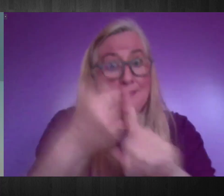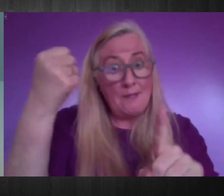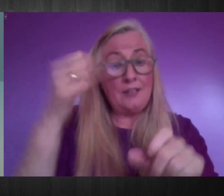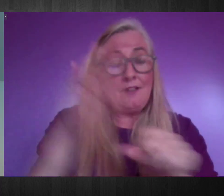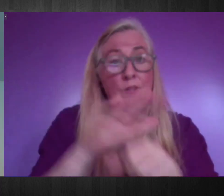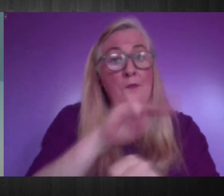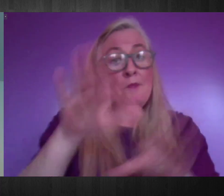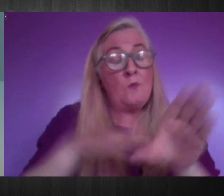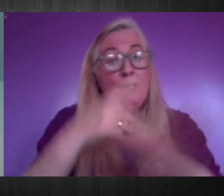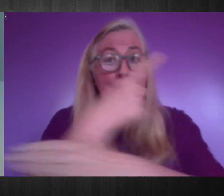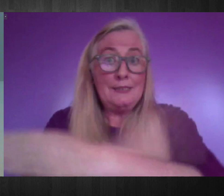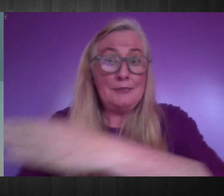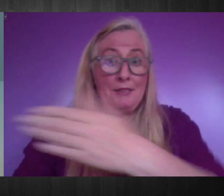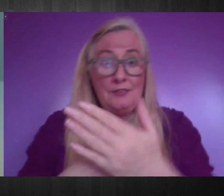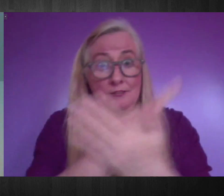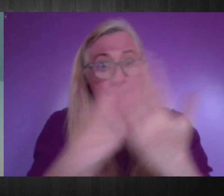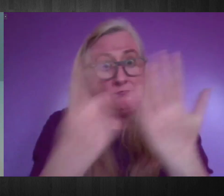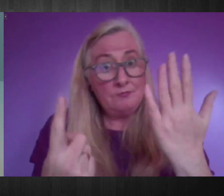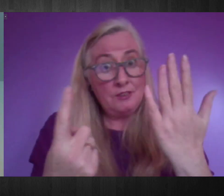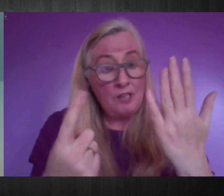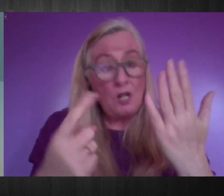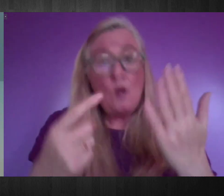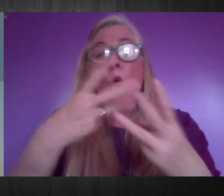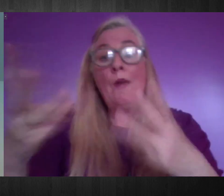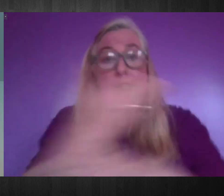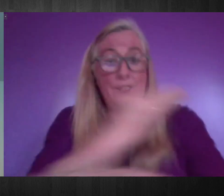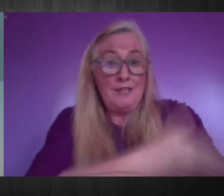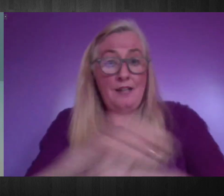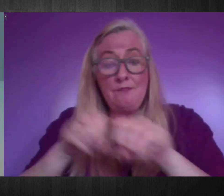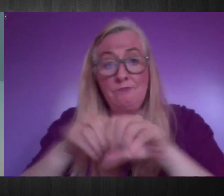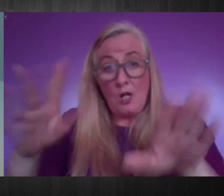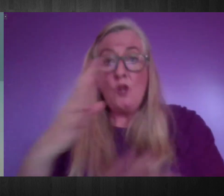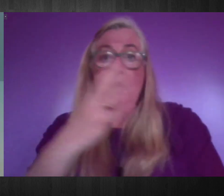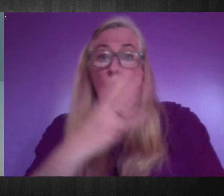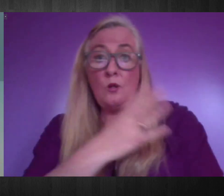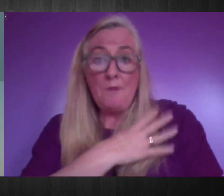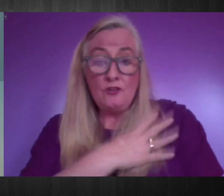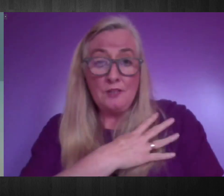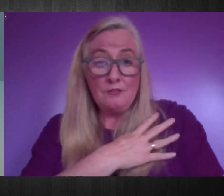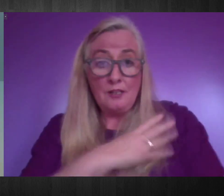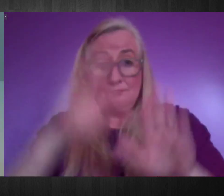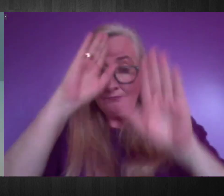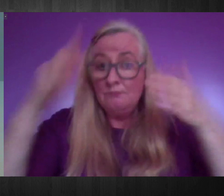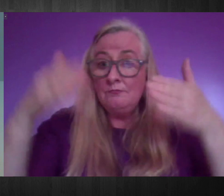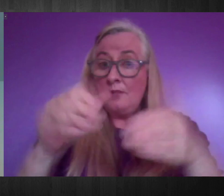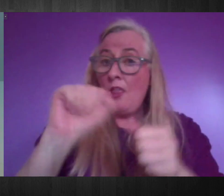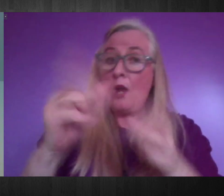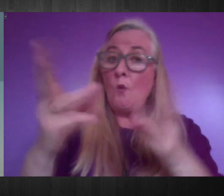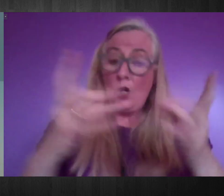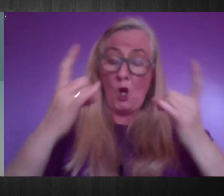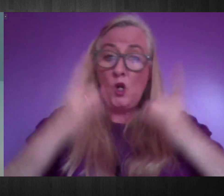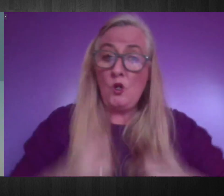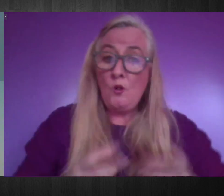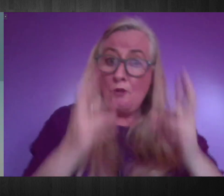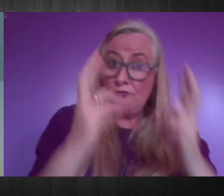disabilities. Since the outbreak, the Commission has focused its ongoing work on consideration of the human rights and equality